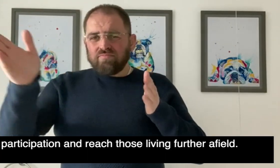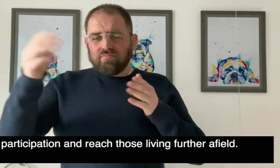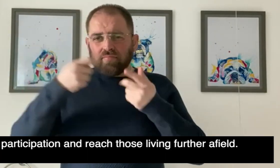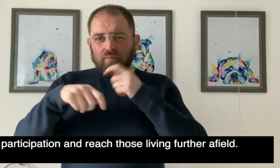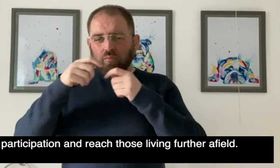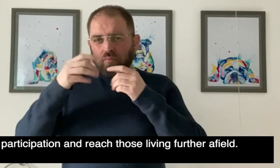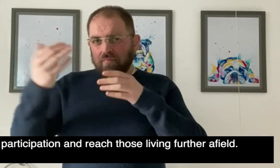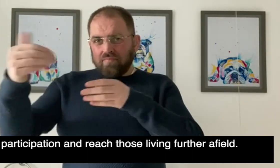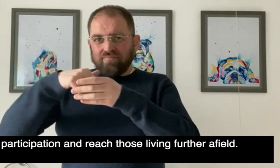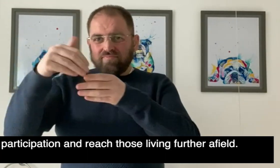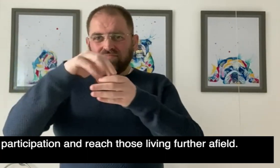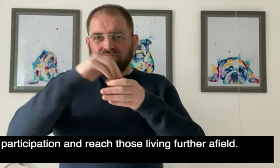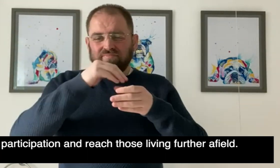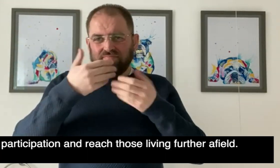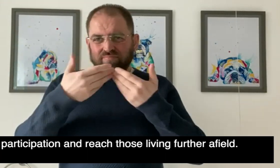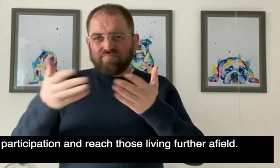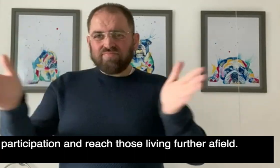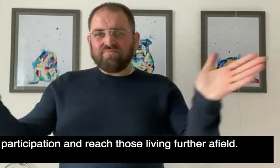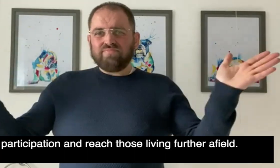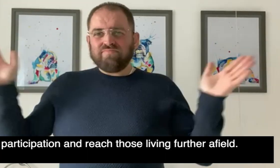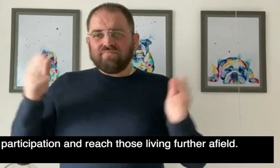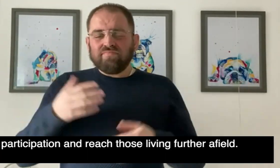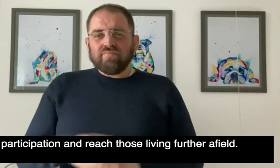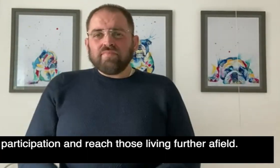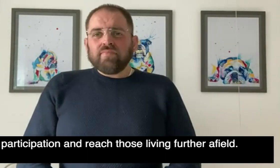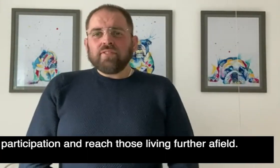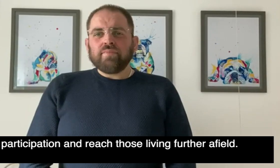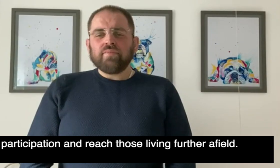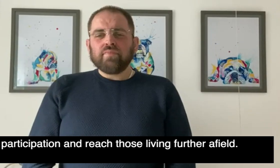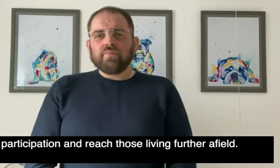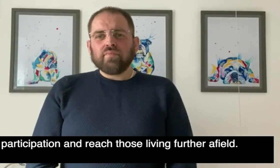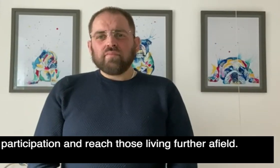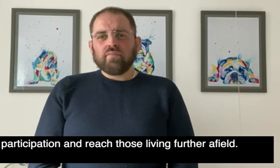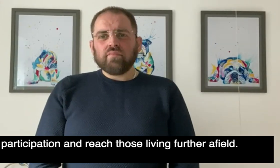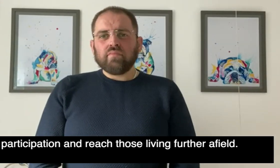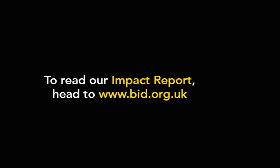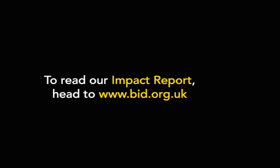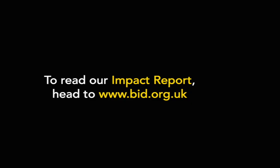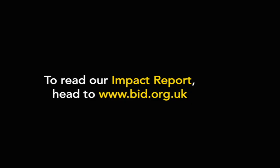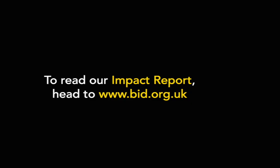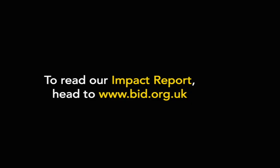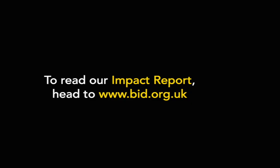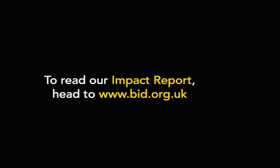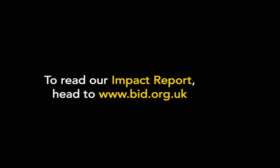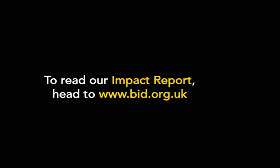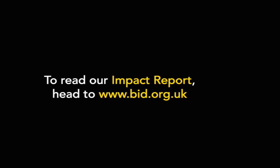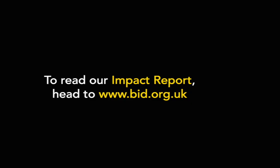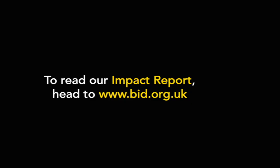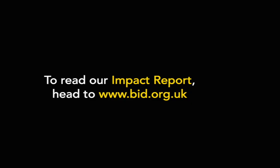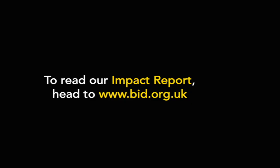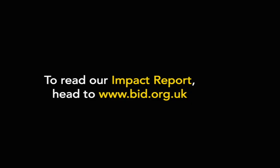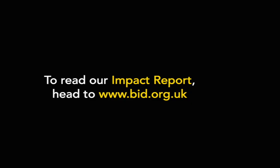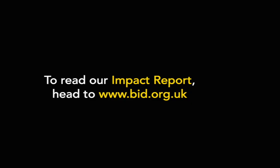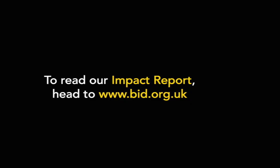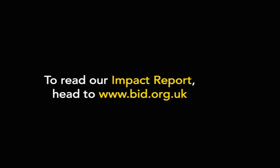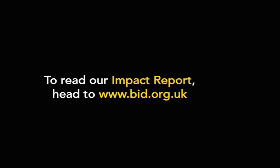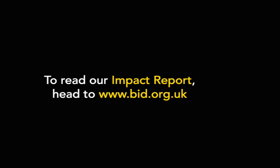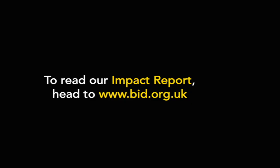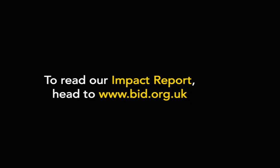participation and reach those living further afield. To read our impact report, head to